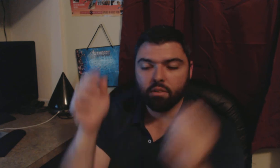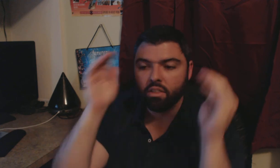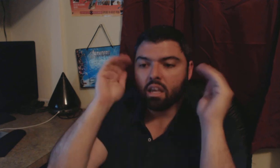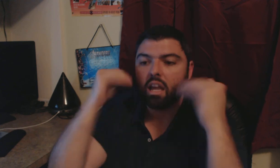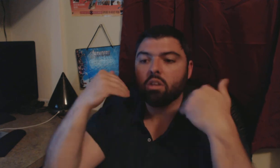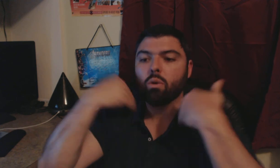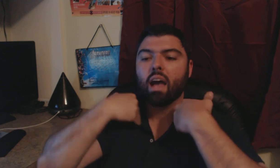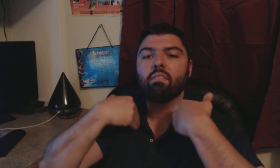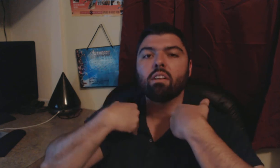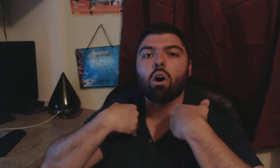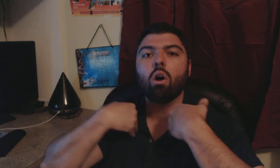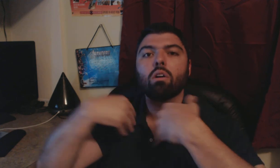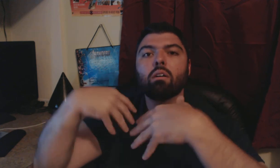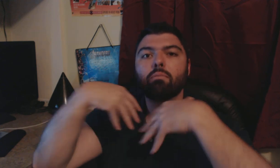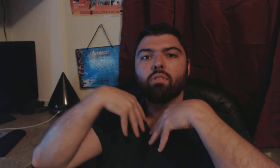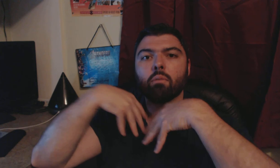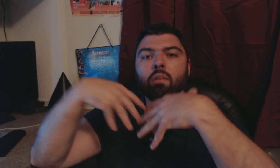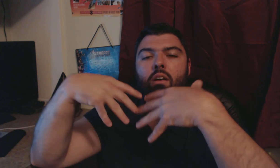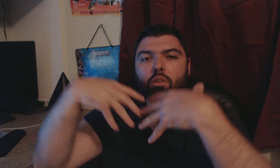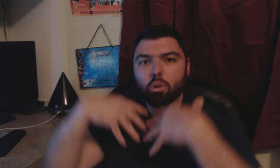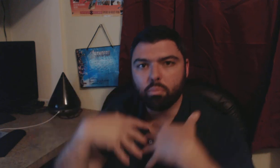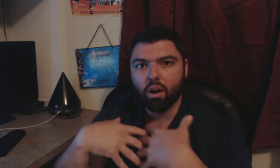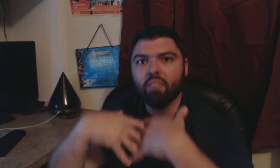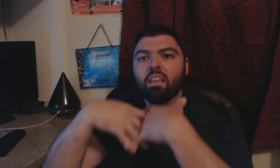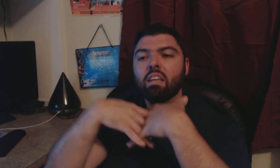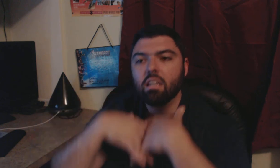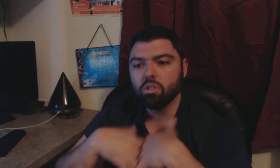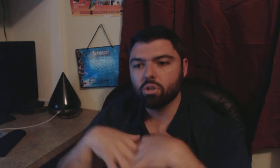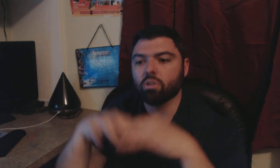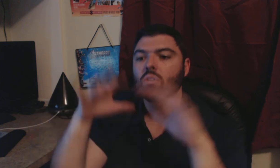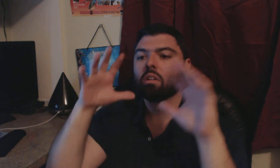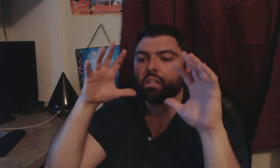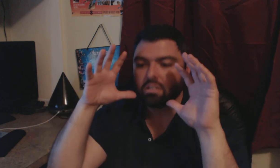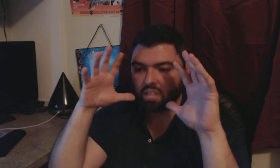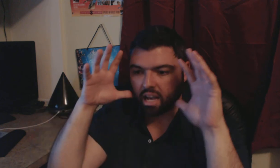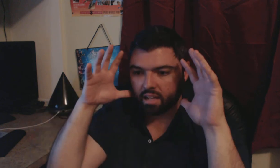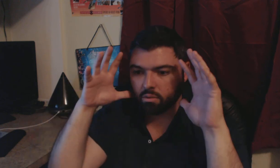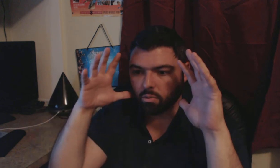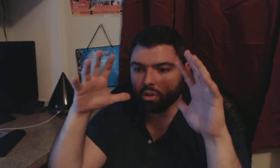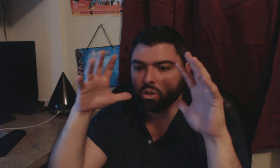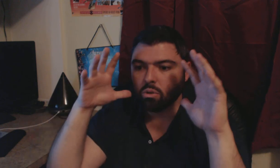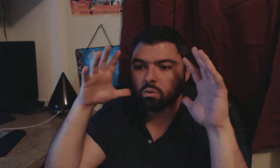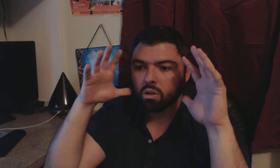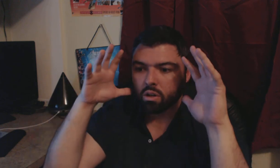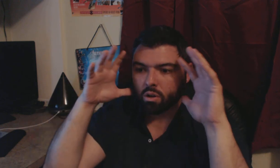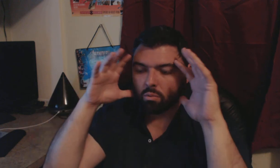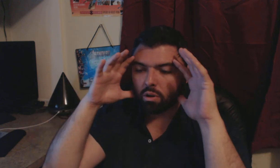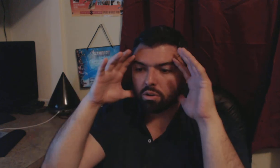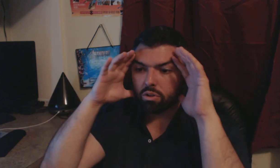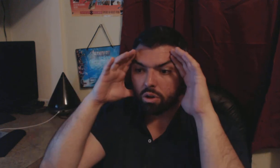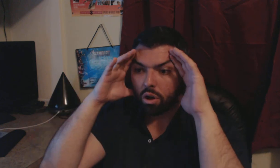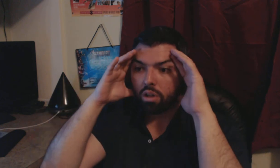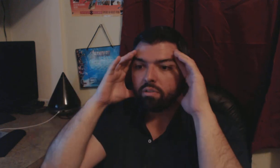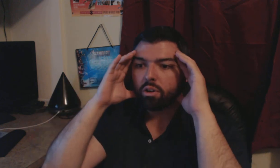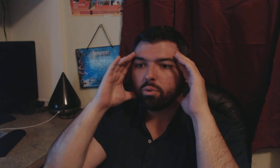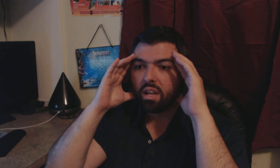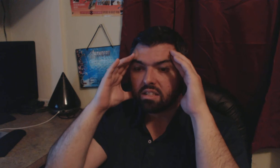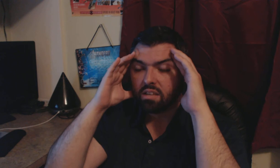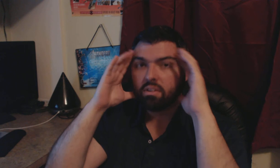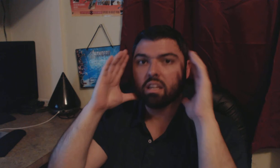mouth and you have it all come from your private internal side where you were all your creativity